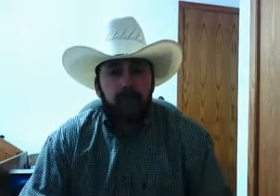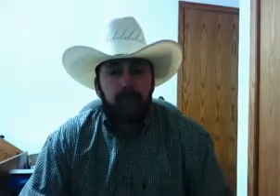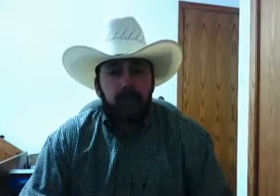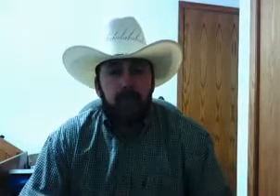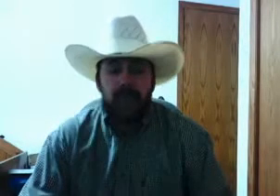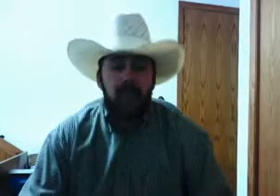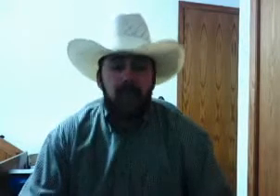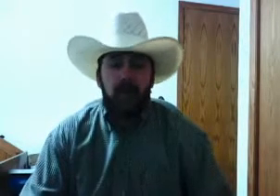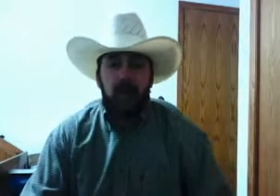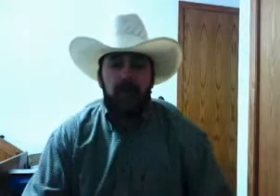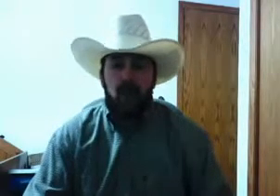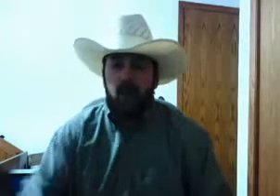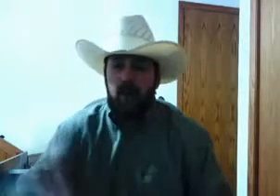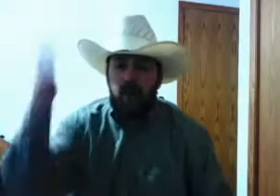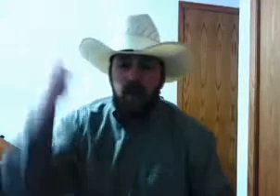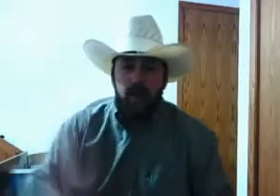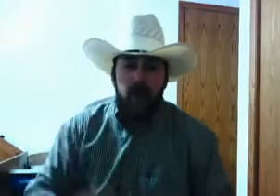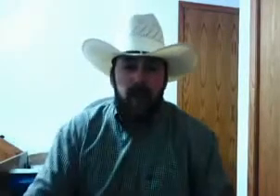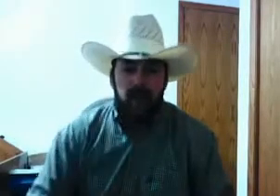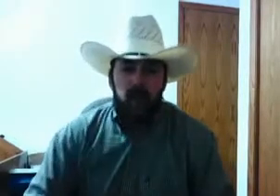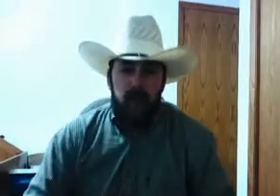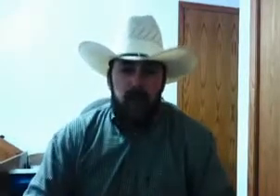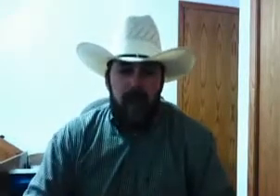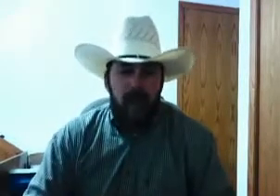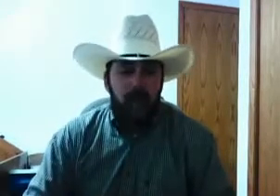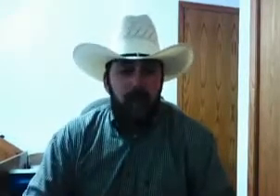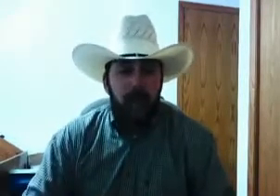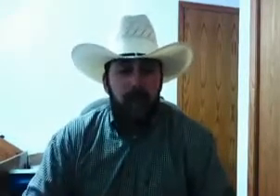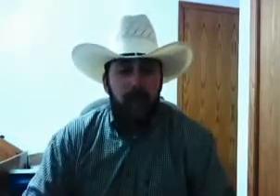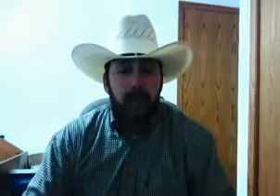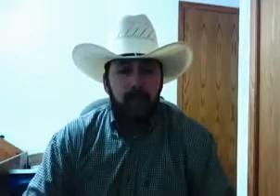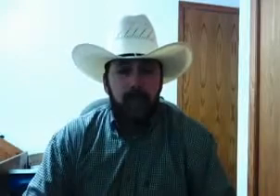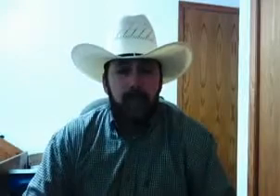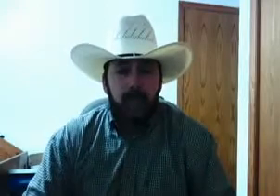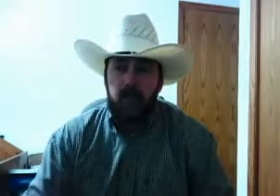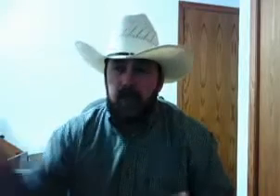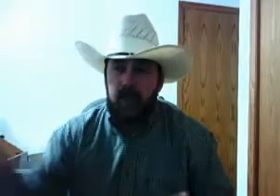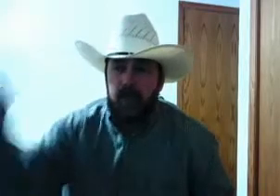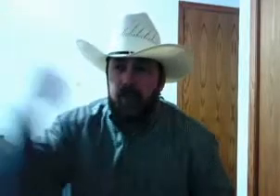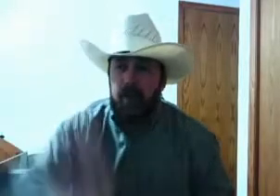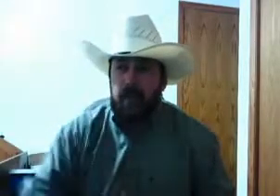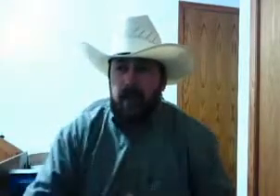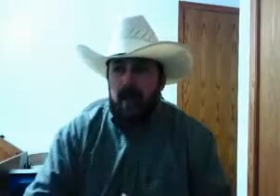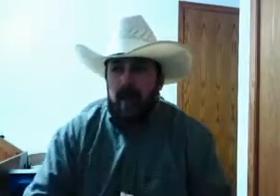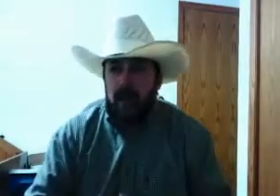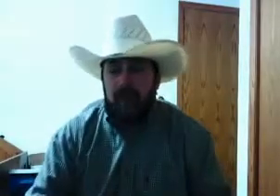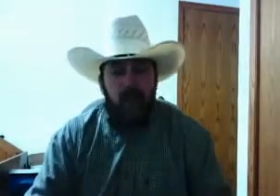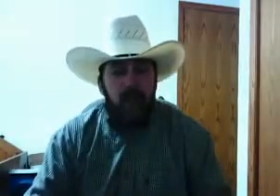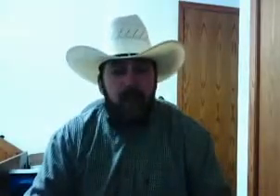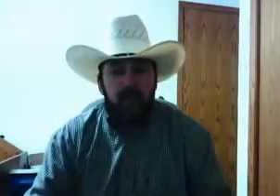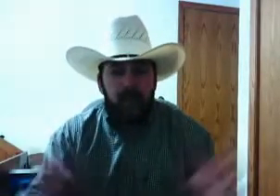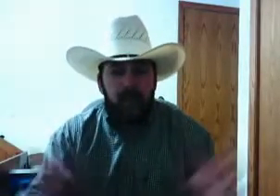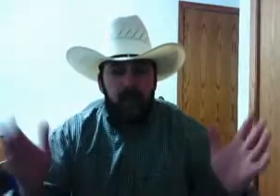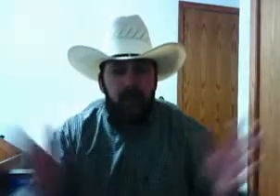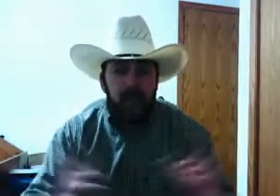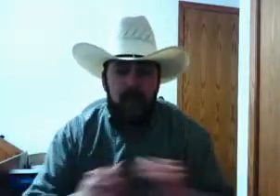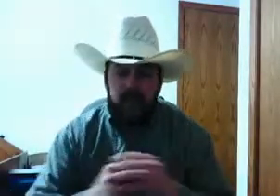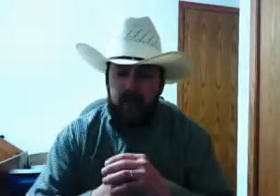It's not going to go far. My videos don't get out. They're censored and everything else. But here's the thing.